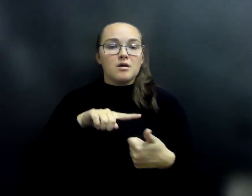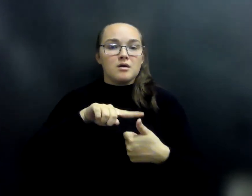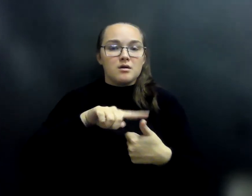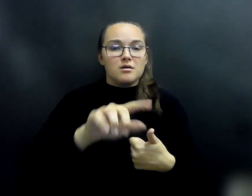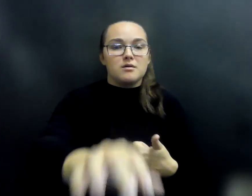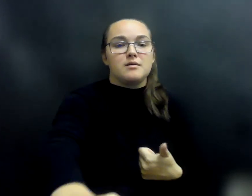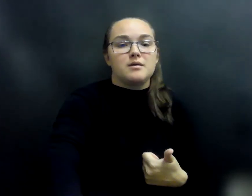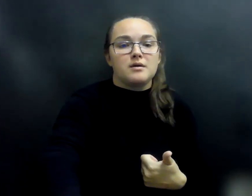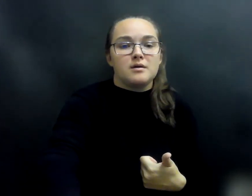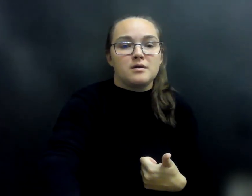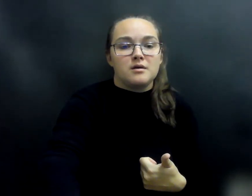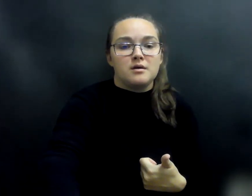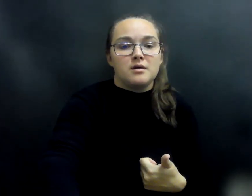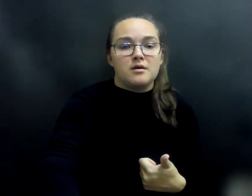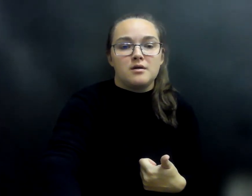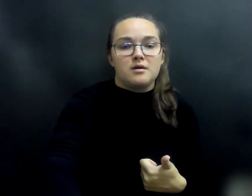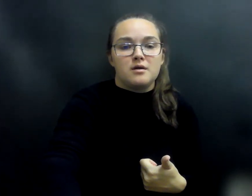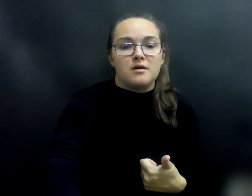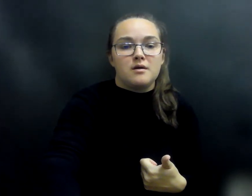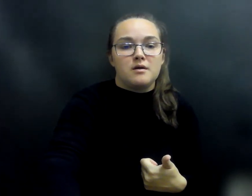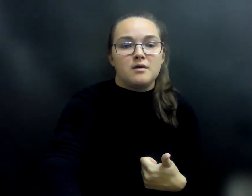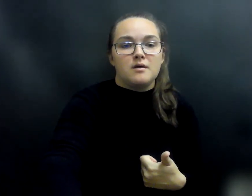and piercing eyes had left the wizard's castle and re-